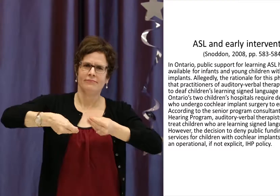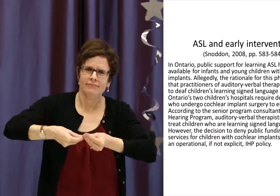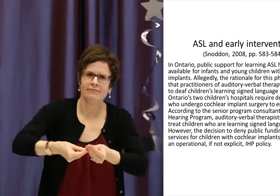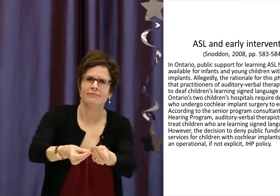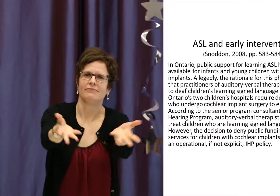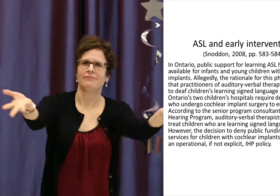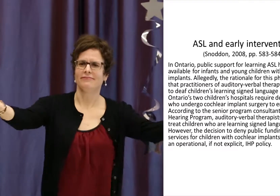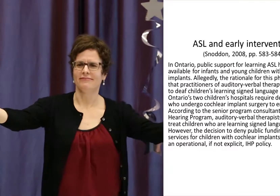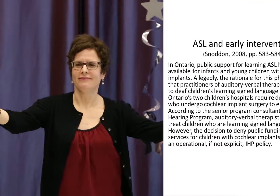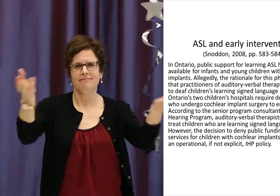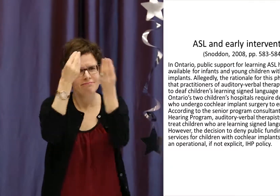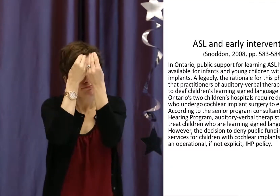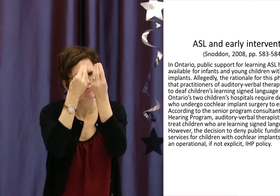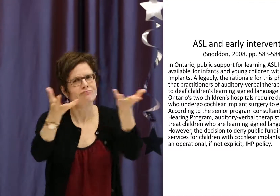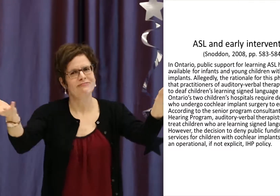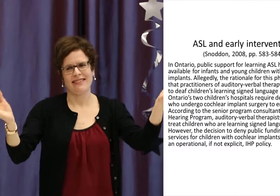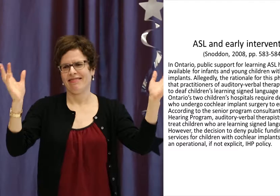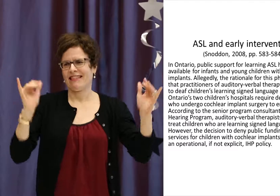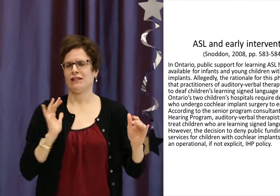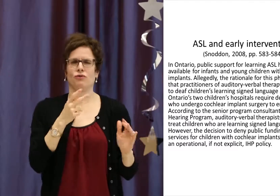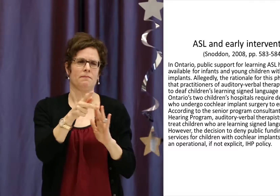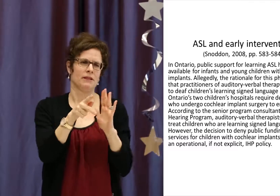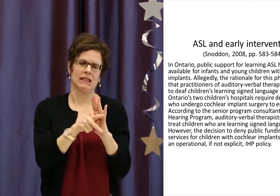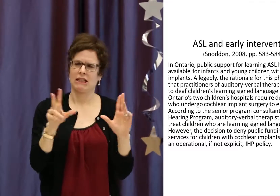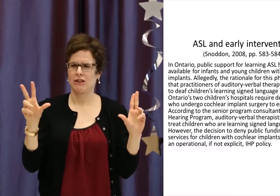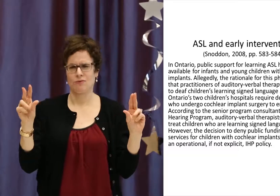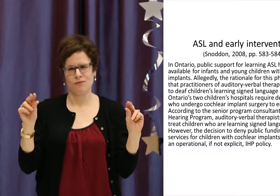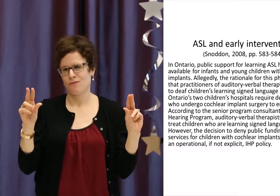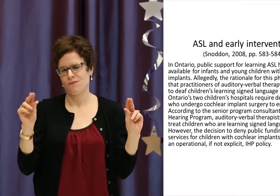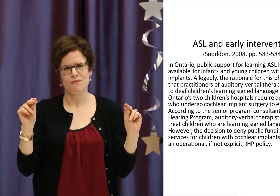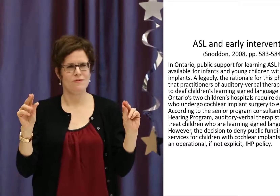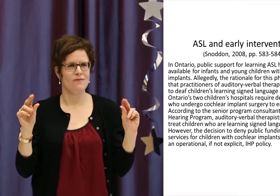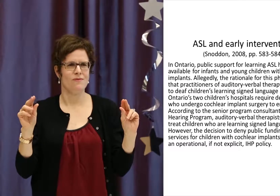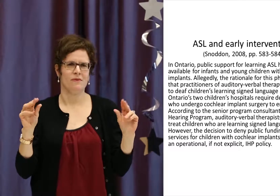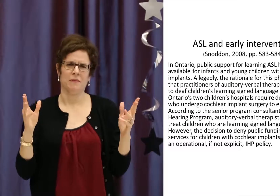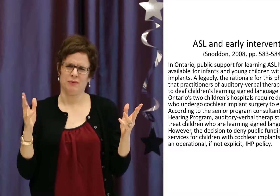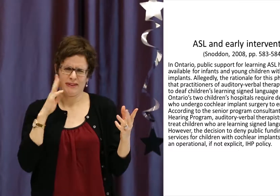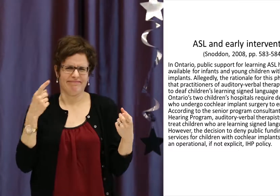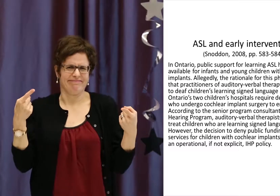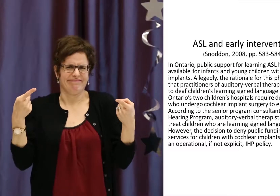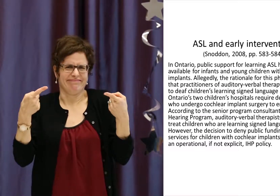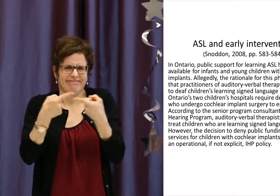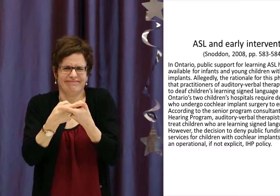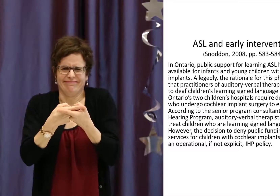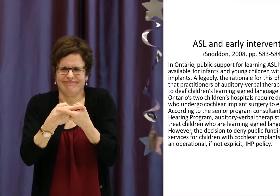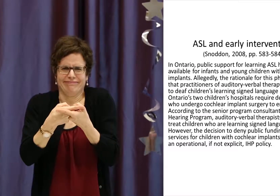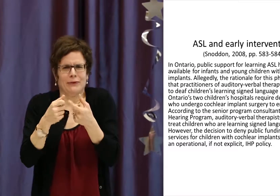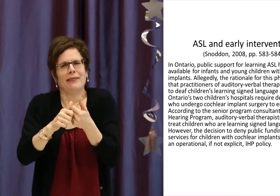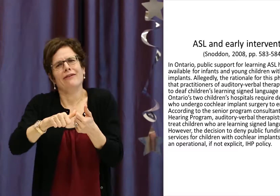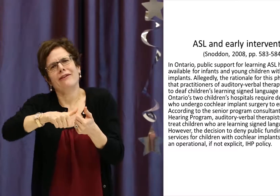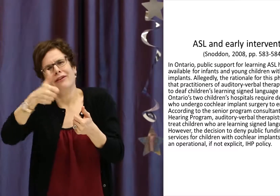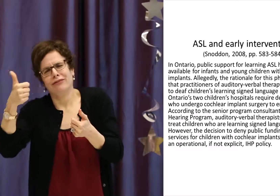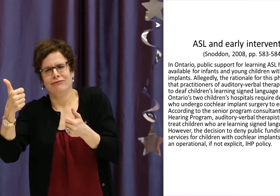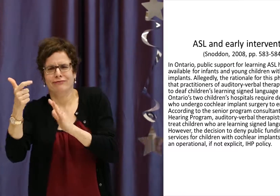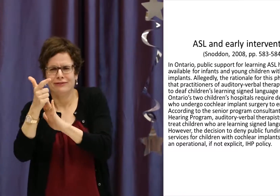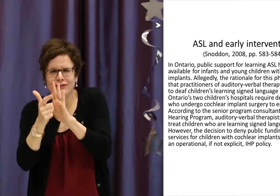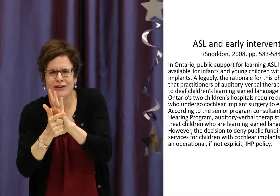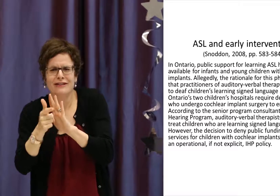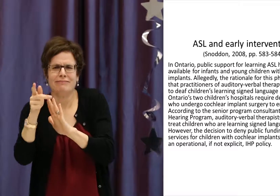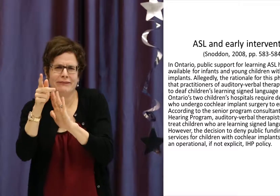must say that this policy is not overtly stated. It is not an explicit policy within the IHP, and the